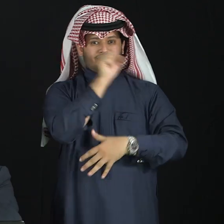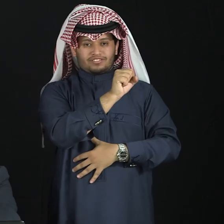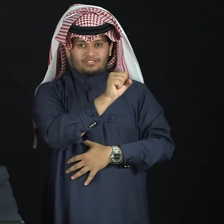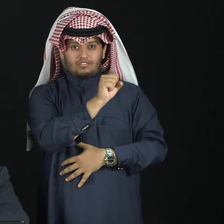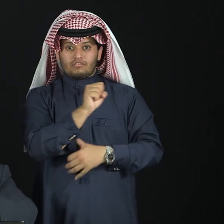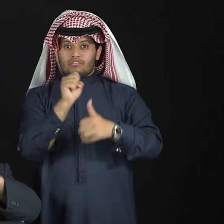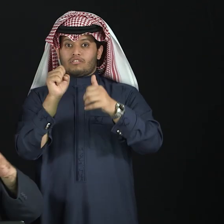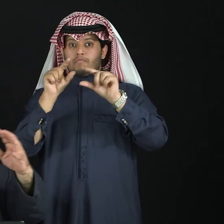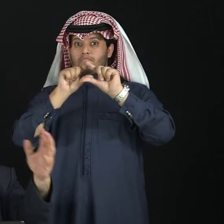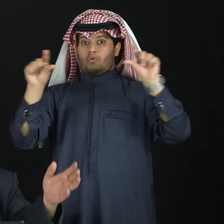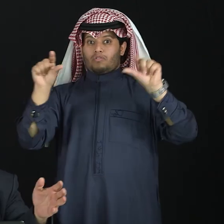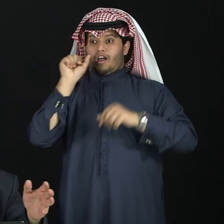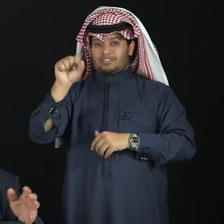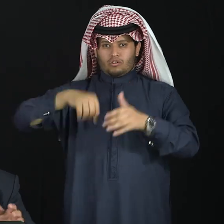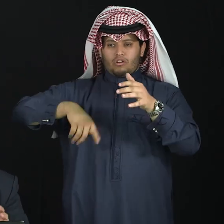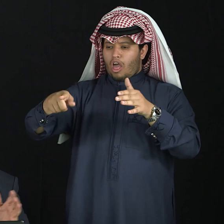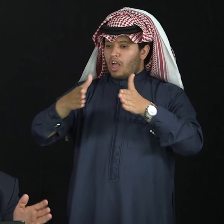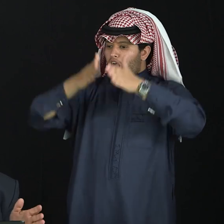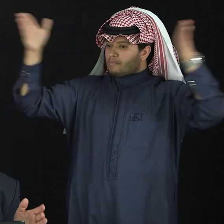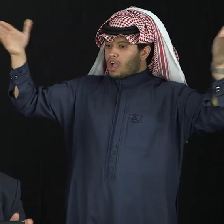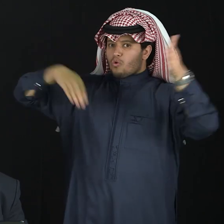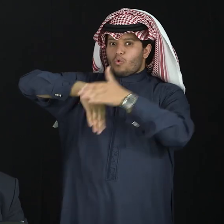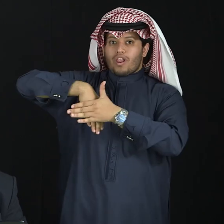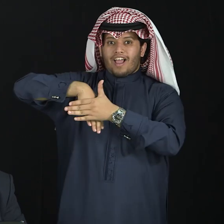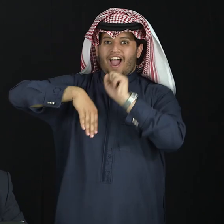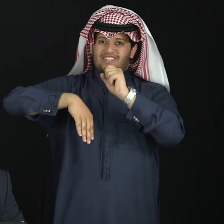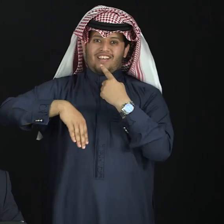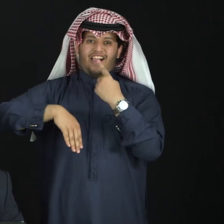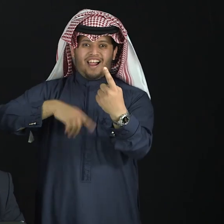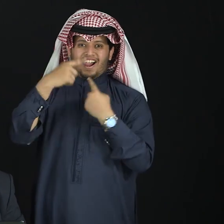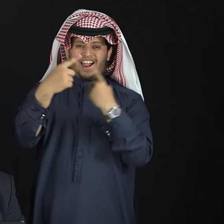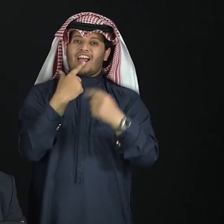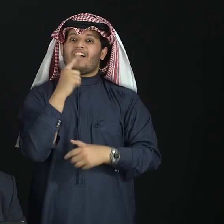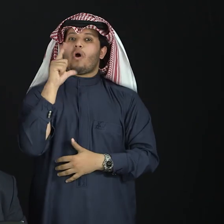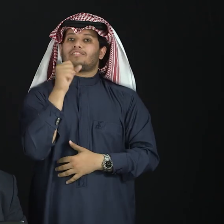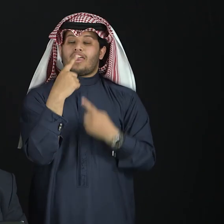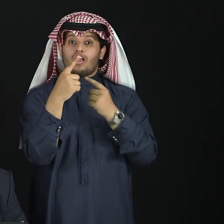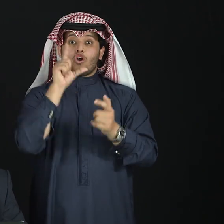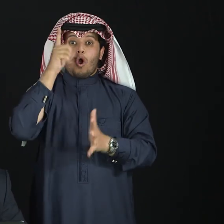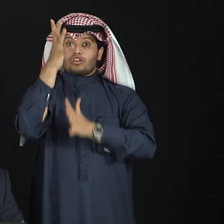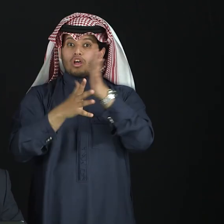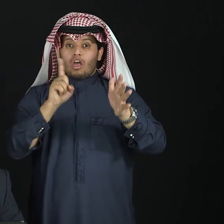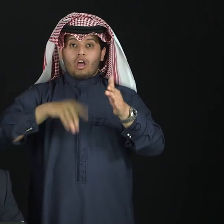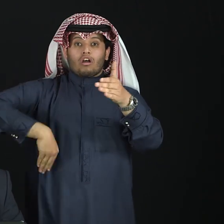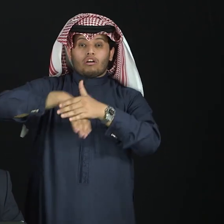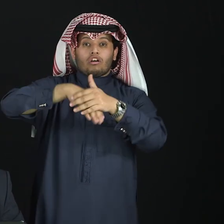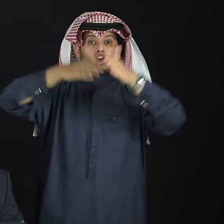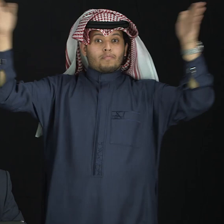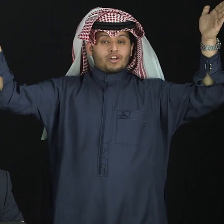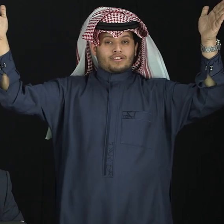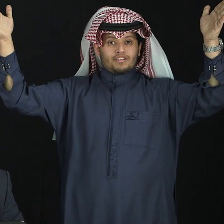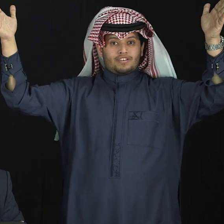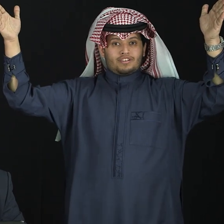ball, big. We do not say big ball for the deaf language in ASL. Car, beautiful.